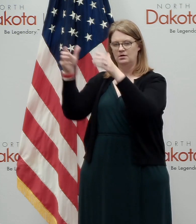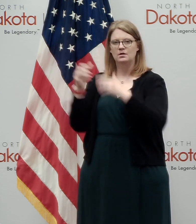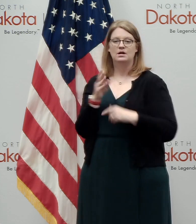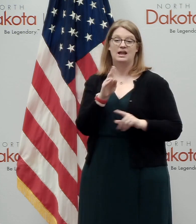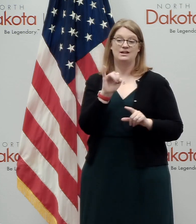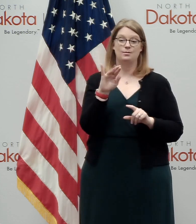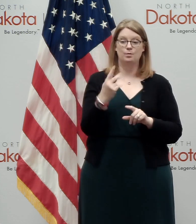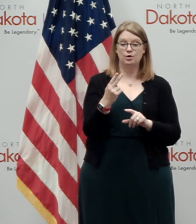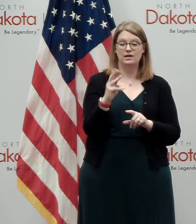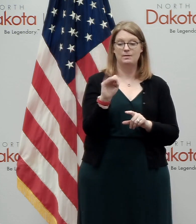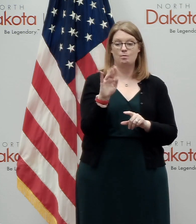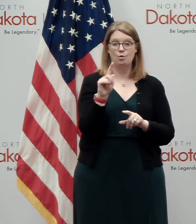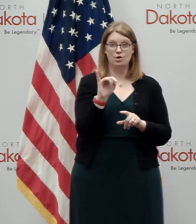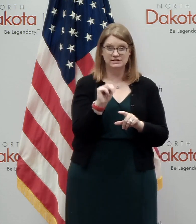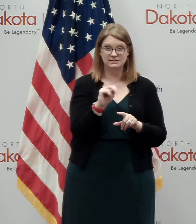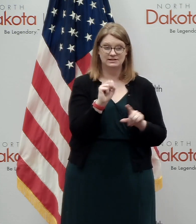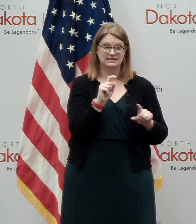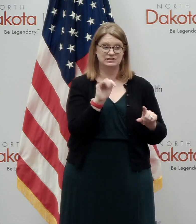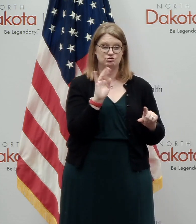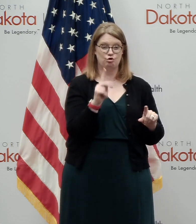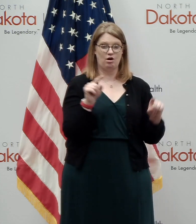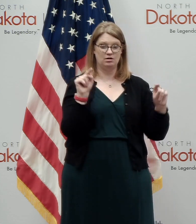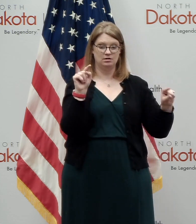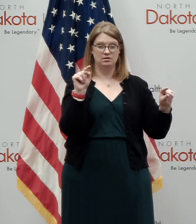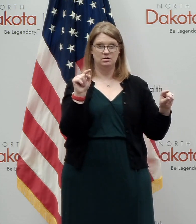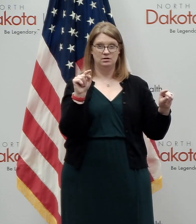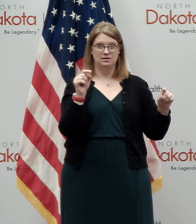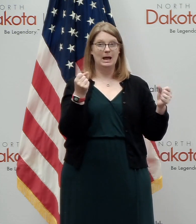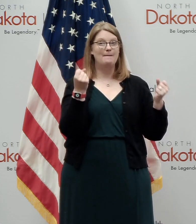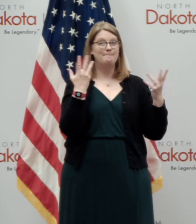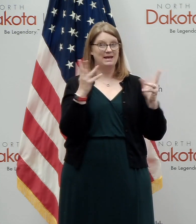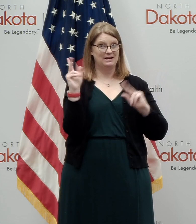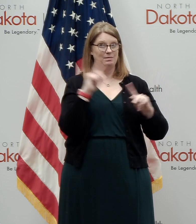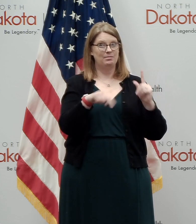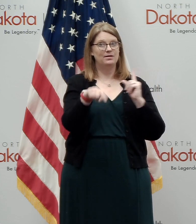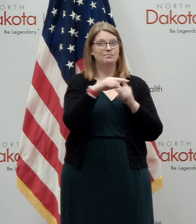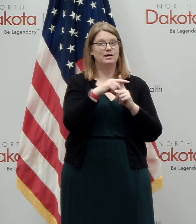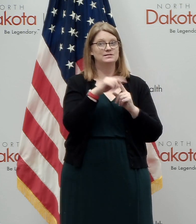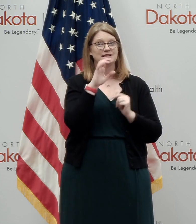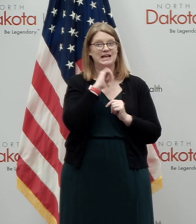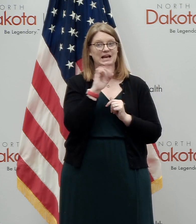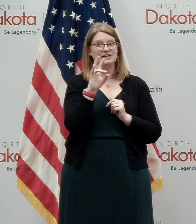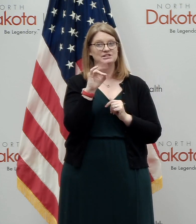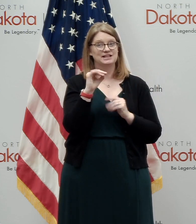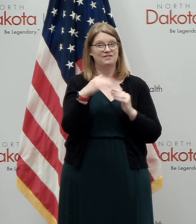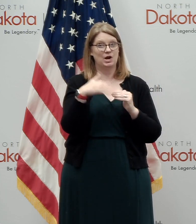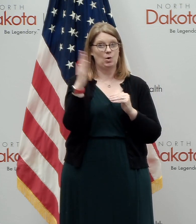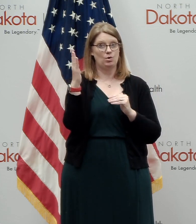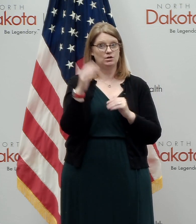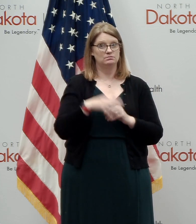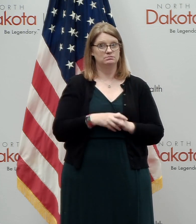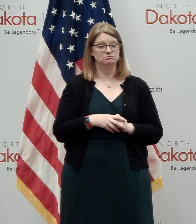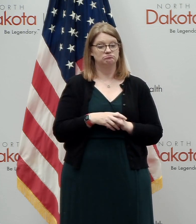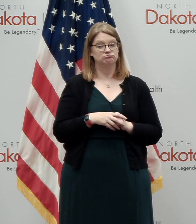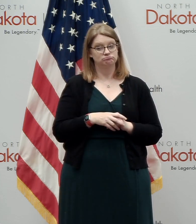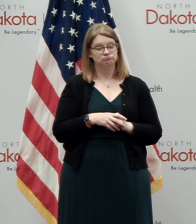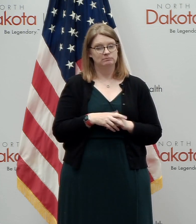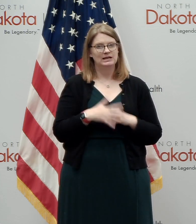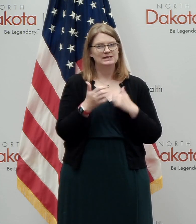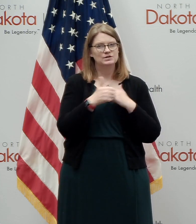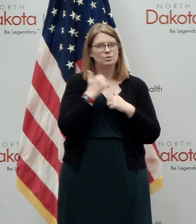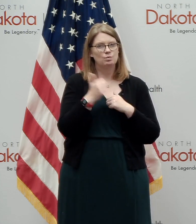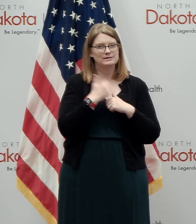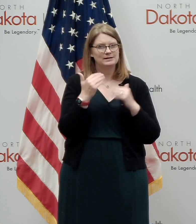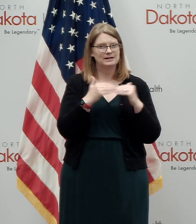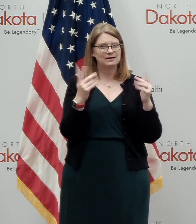Burley, Morton and Stark, some of these counties, we've got a lot of people who are positive that are 70 and older. So the risk levels are different in